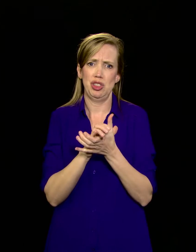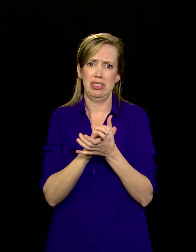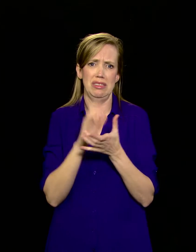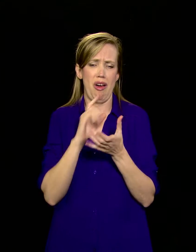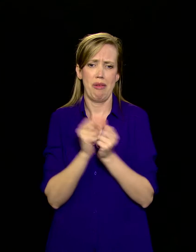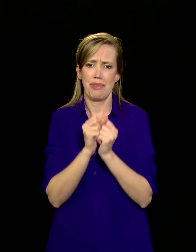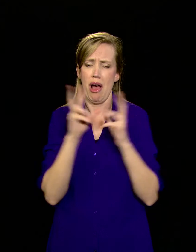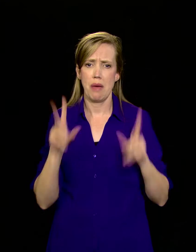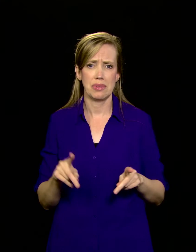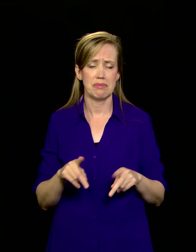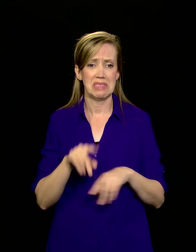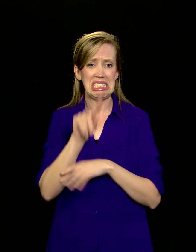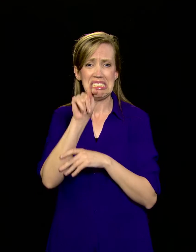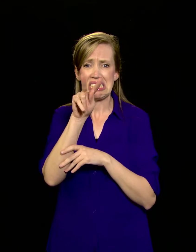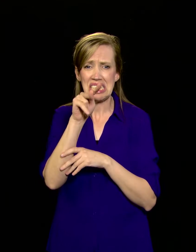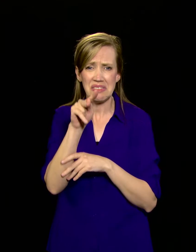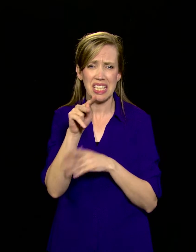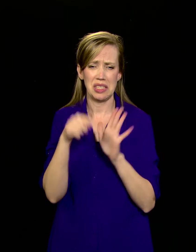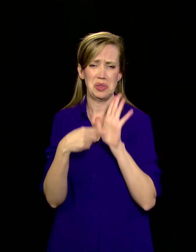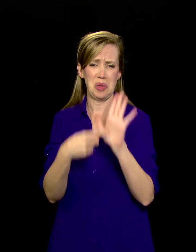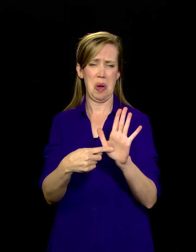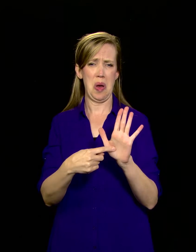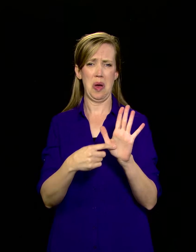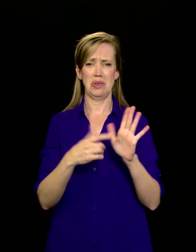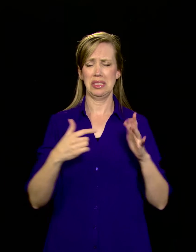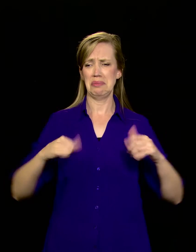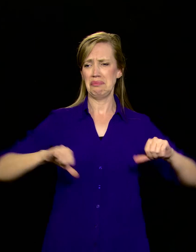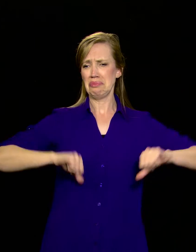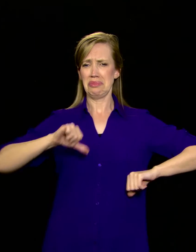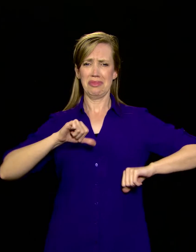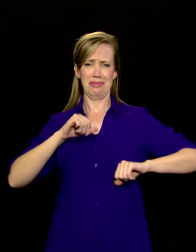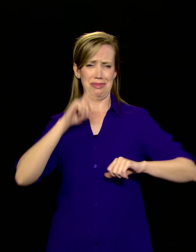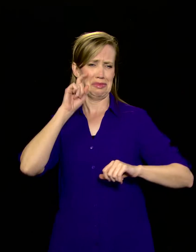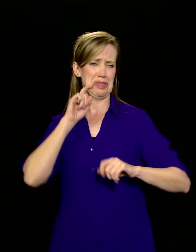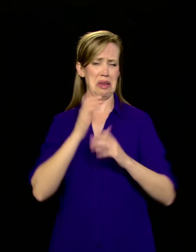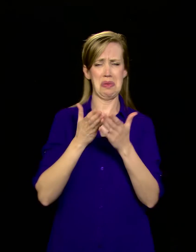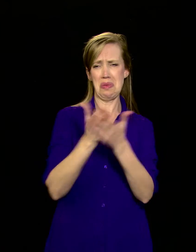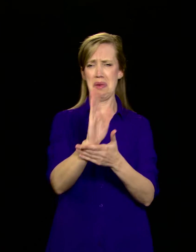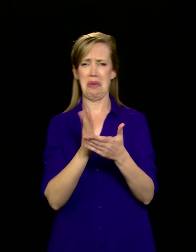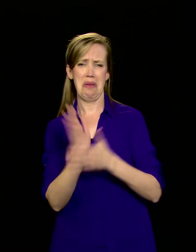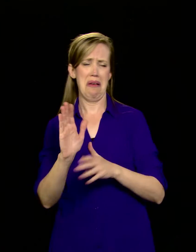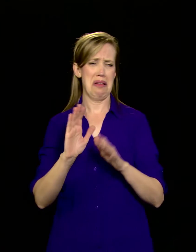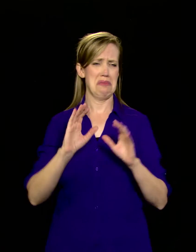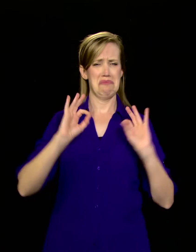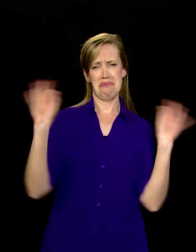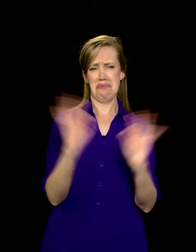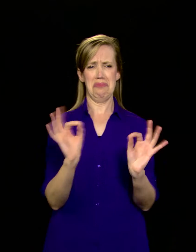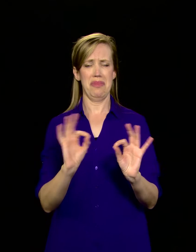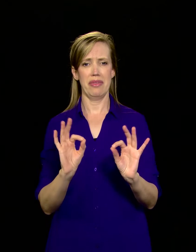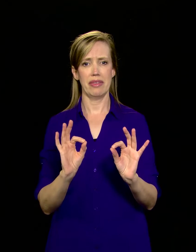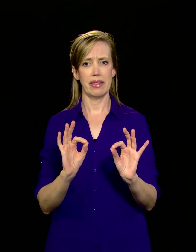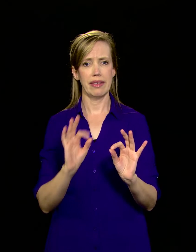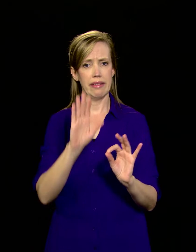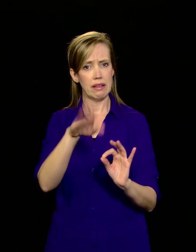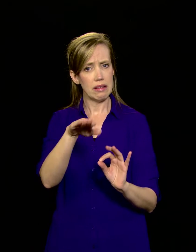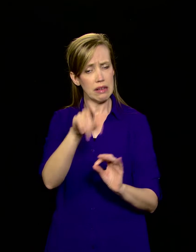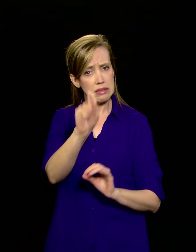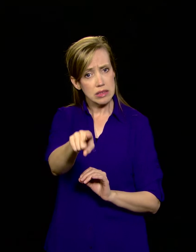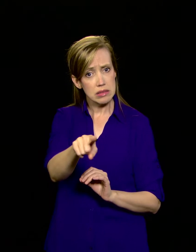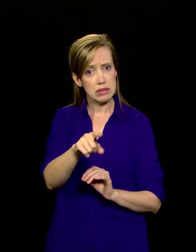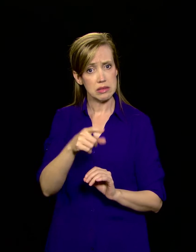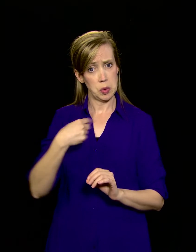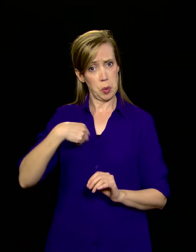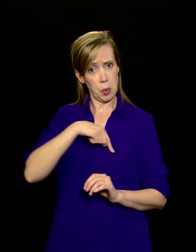apart, the media continues to glorify immorality. So the question really has to be asked, as a society, are we